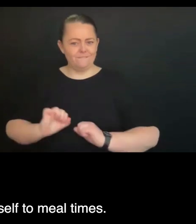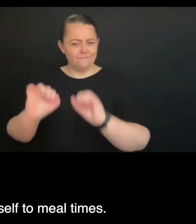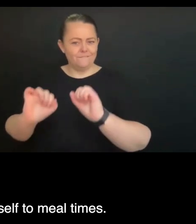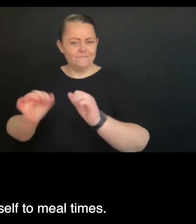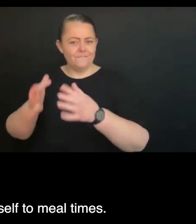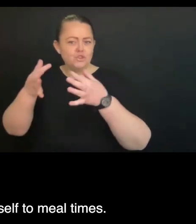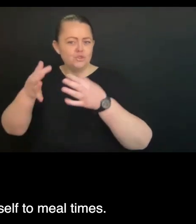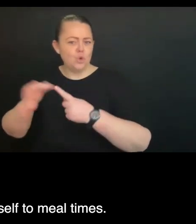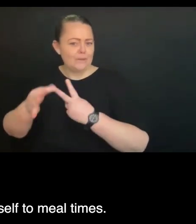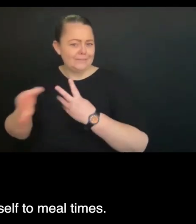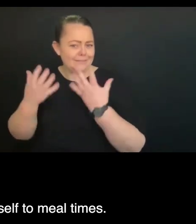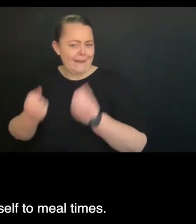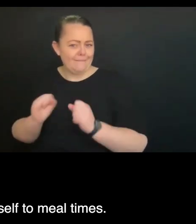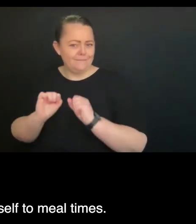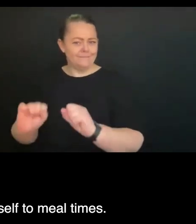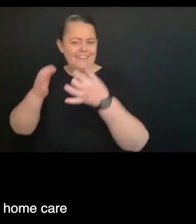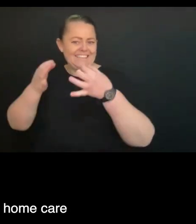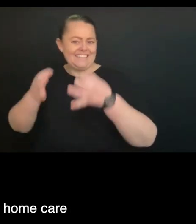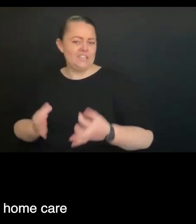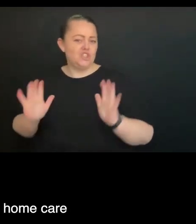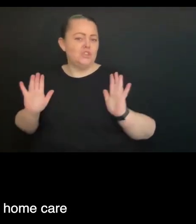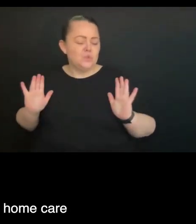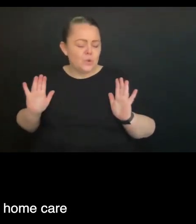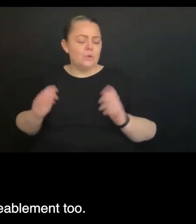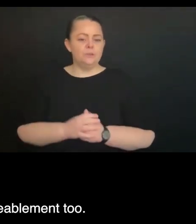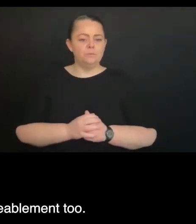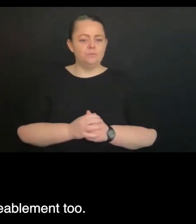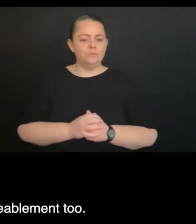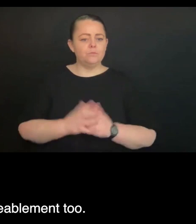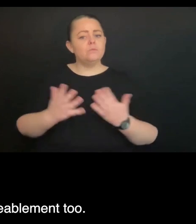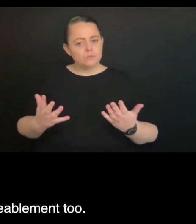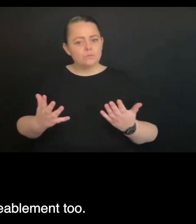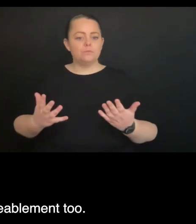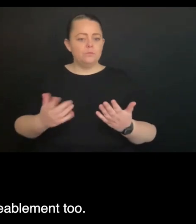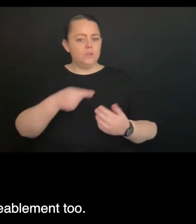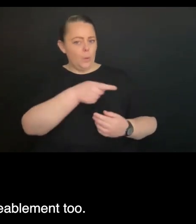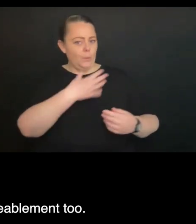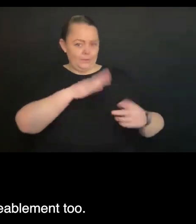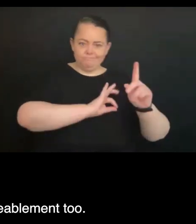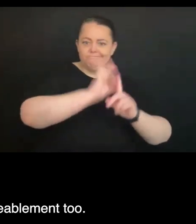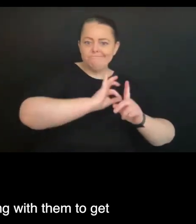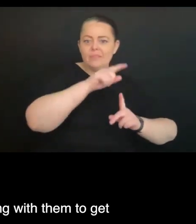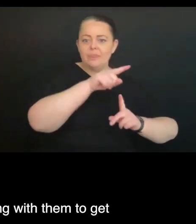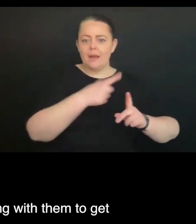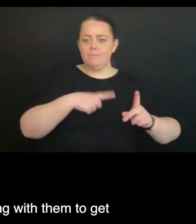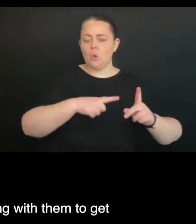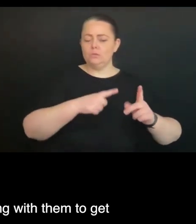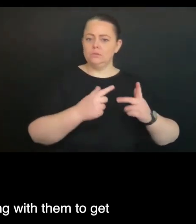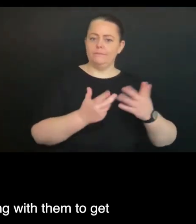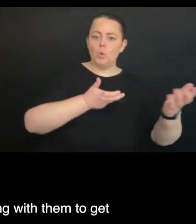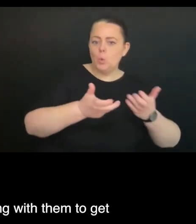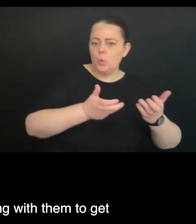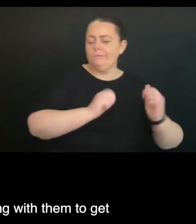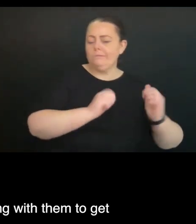still lend itself to your meal times. But it's also in the context of home care, we do want to see a focus on engagement too. So we're empowering with